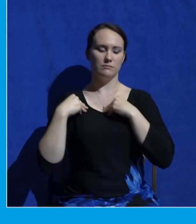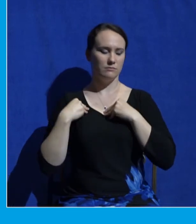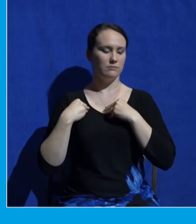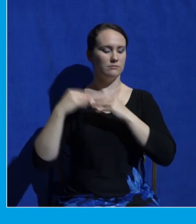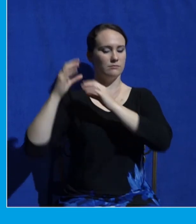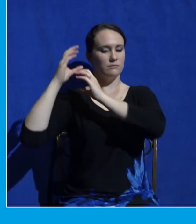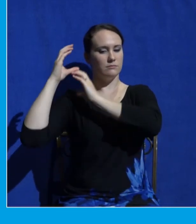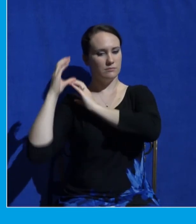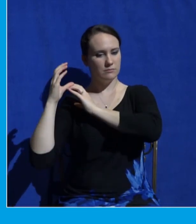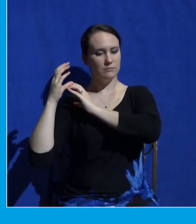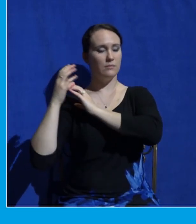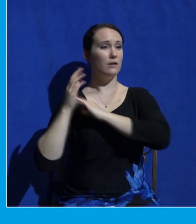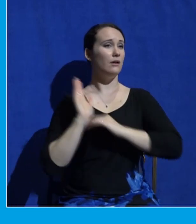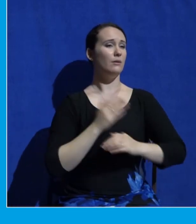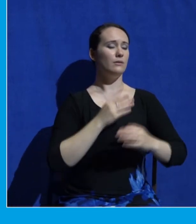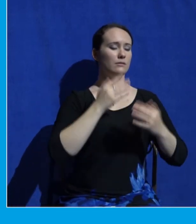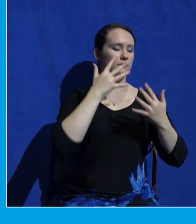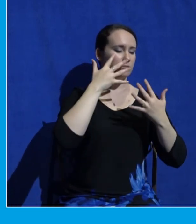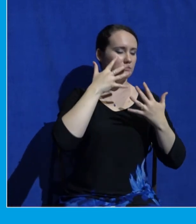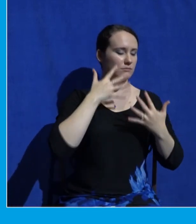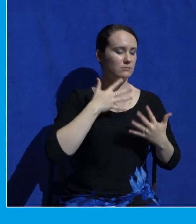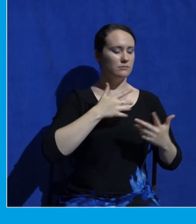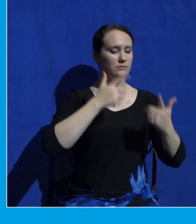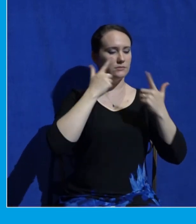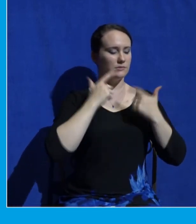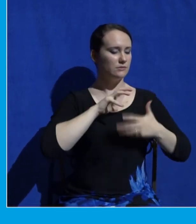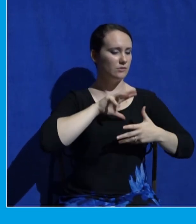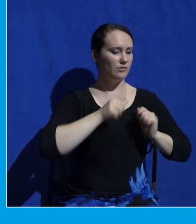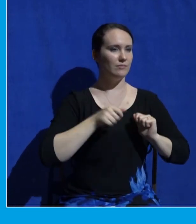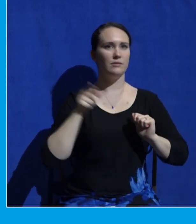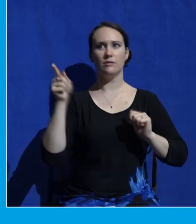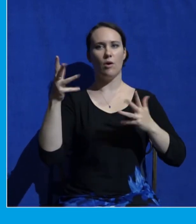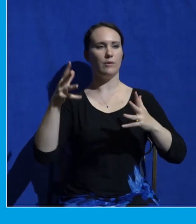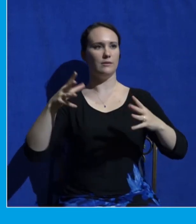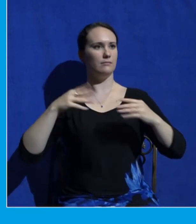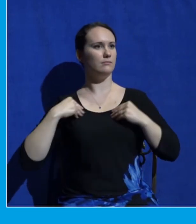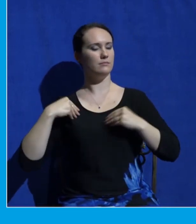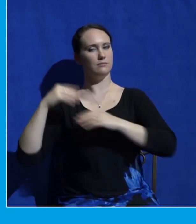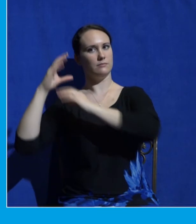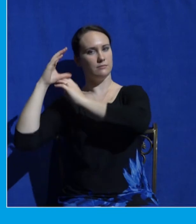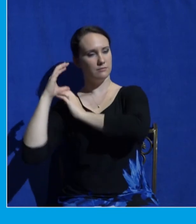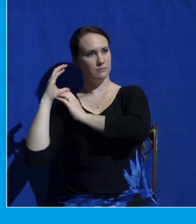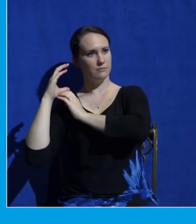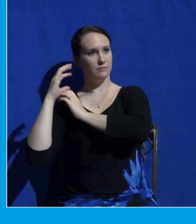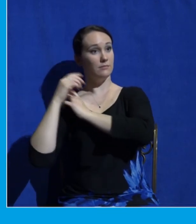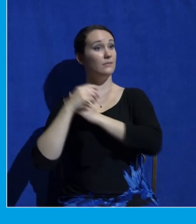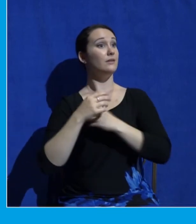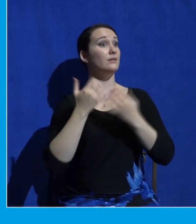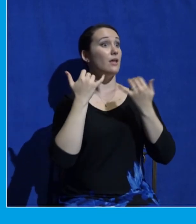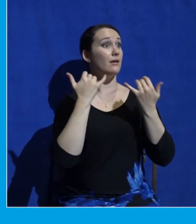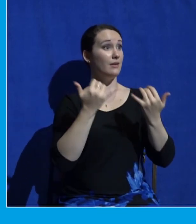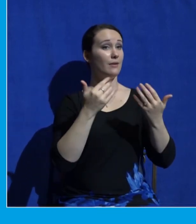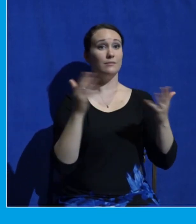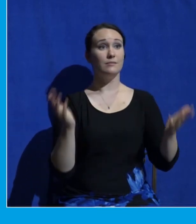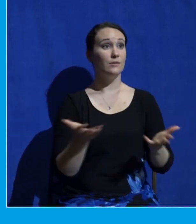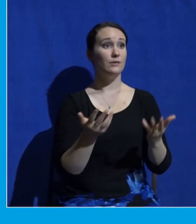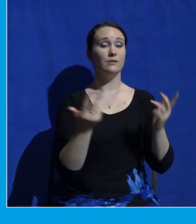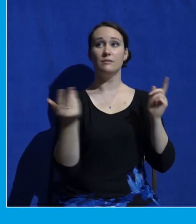Jesus today as the one who will bear your griefs and carry your